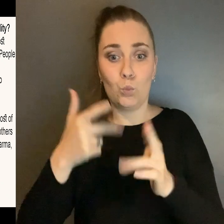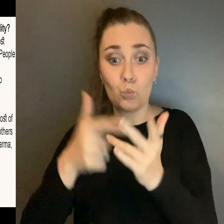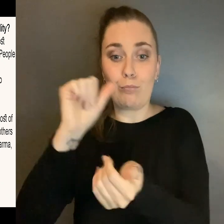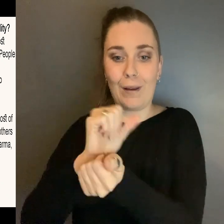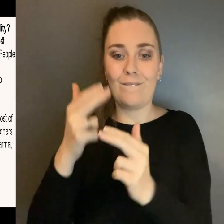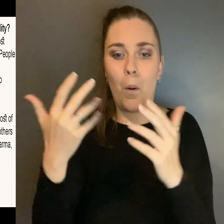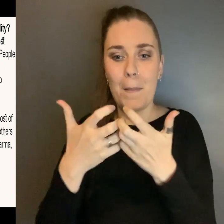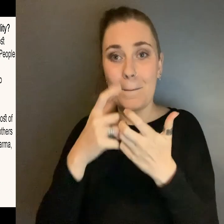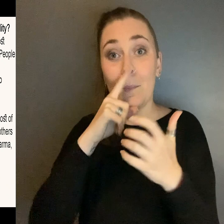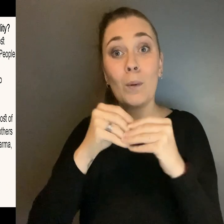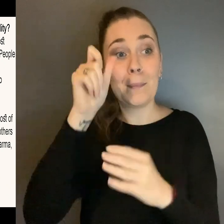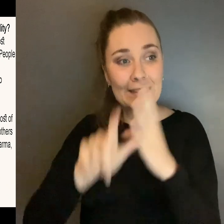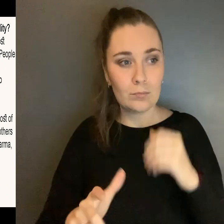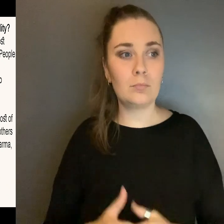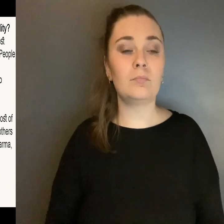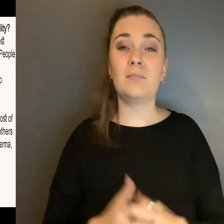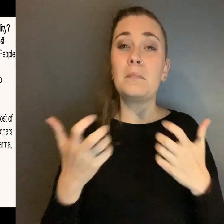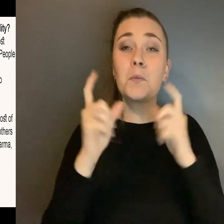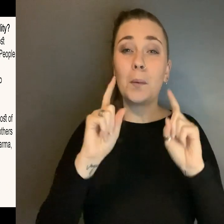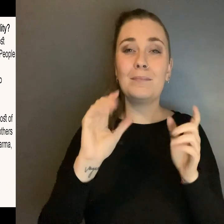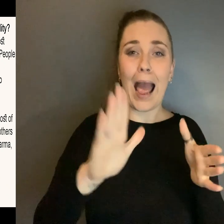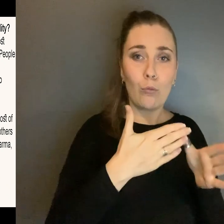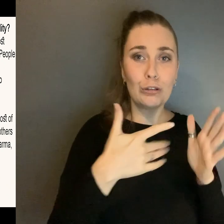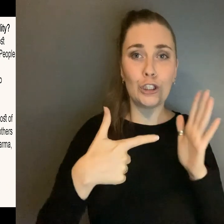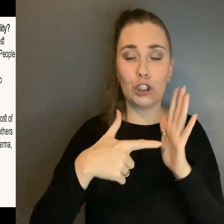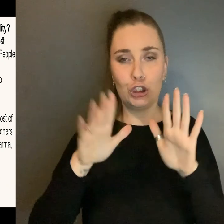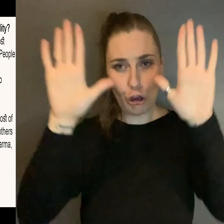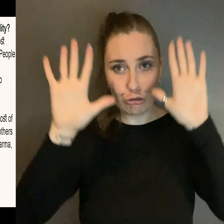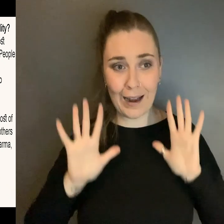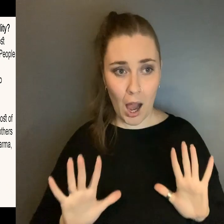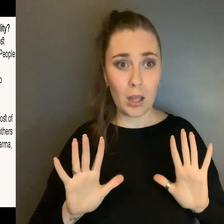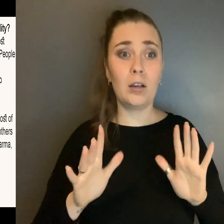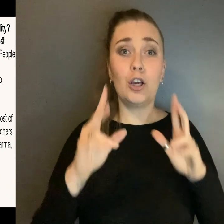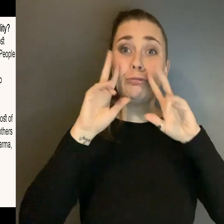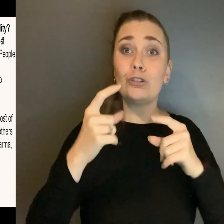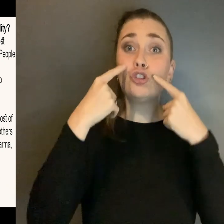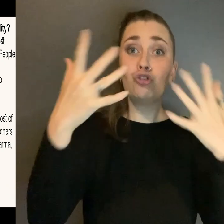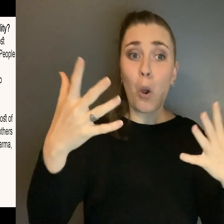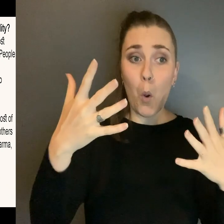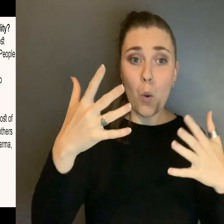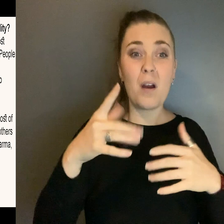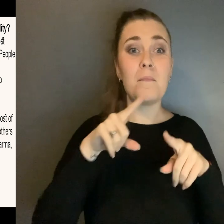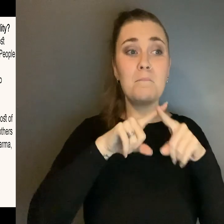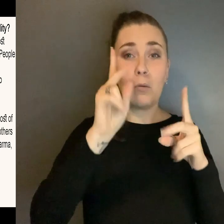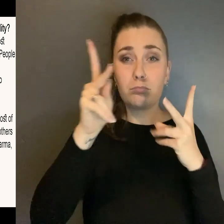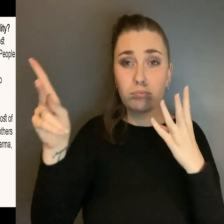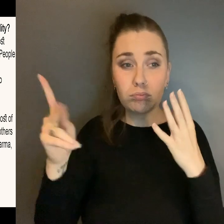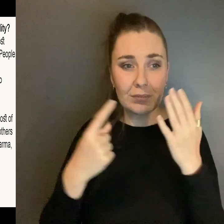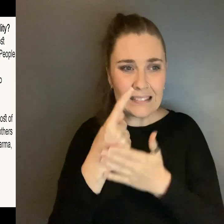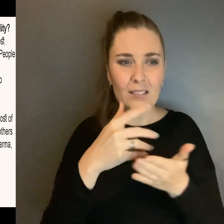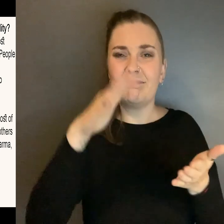disabilities Many are Aboriginal and Torres Strait Islanders Research shows that most of the offences they committed are less serious